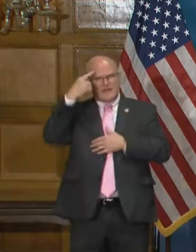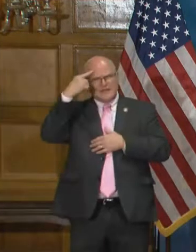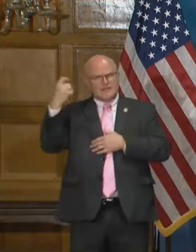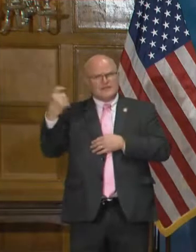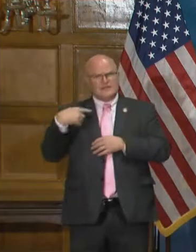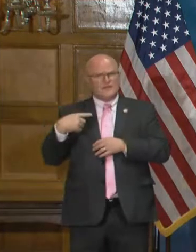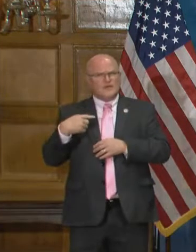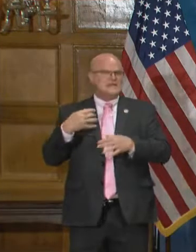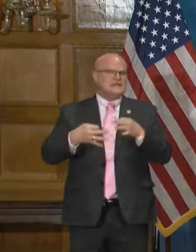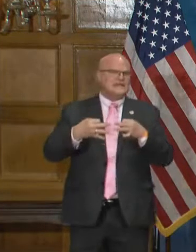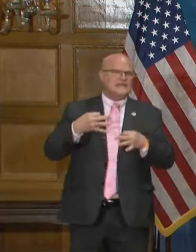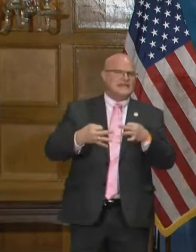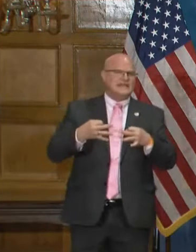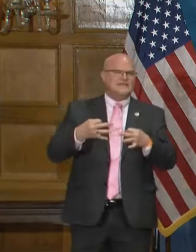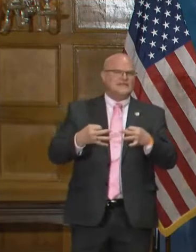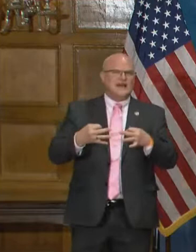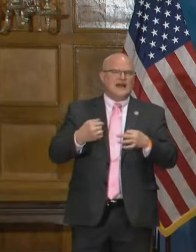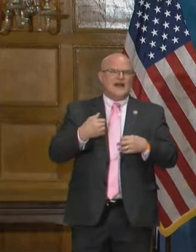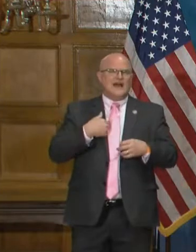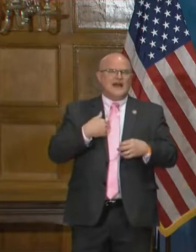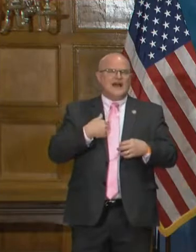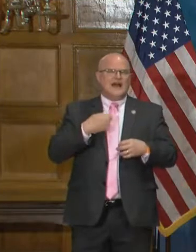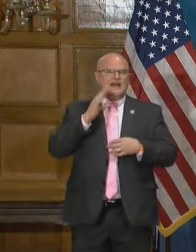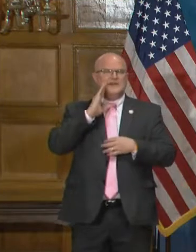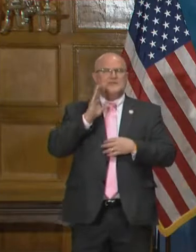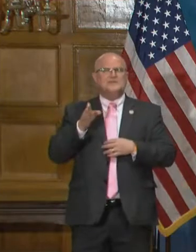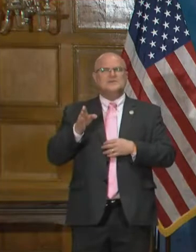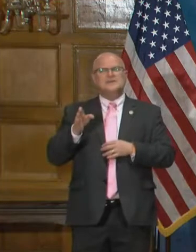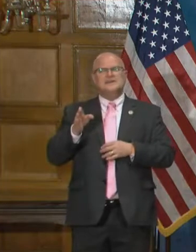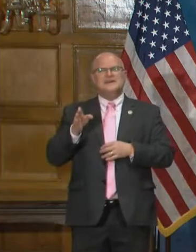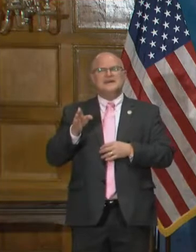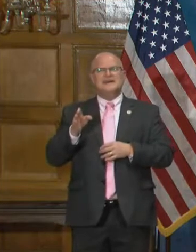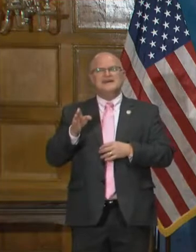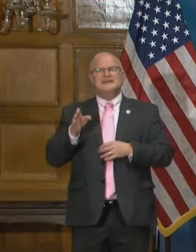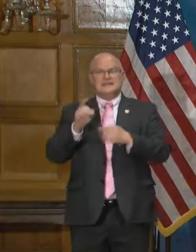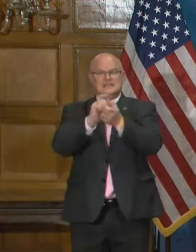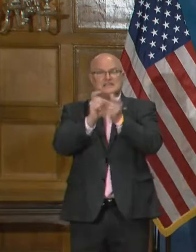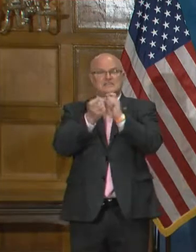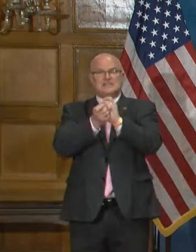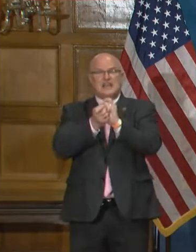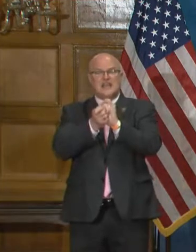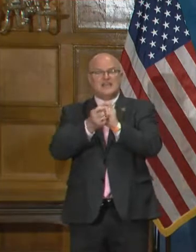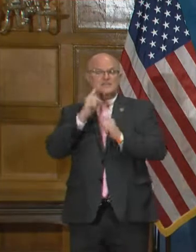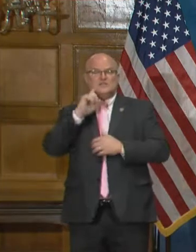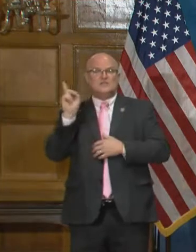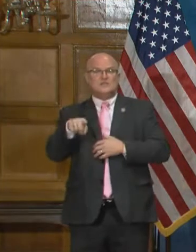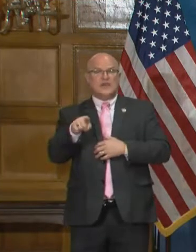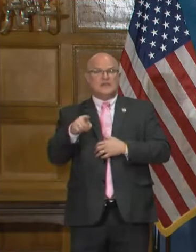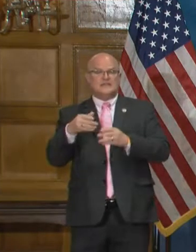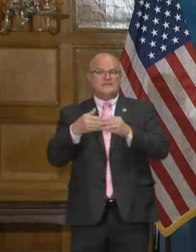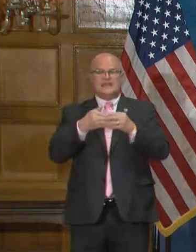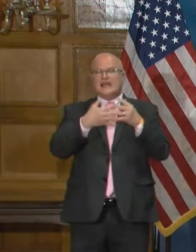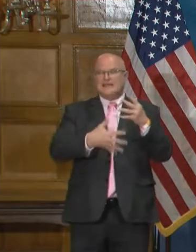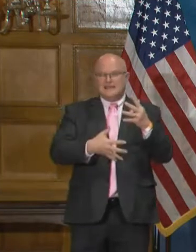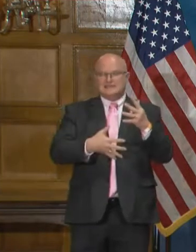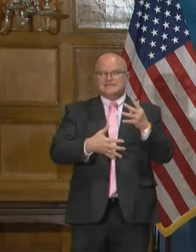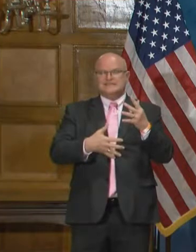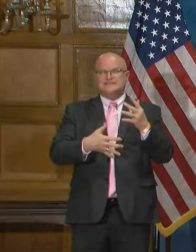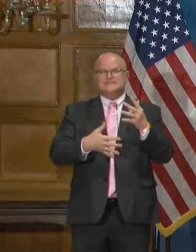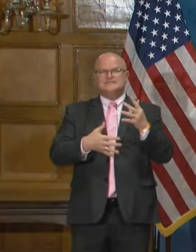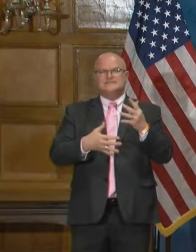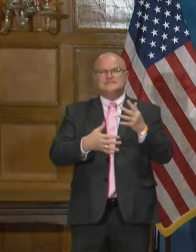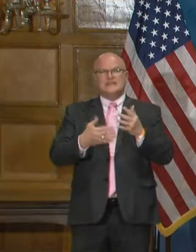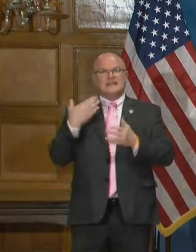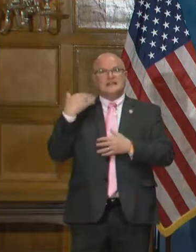the question as whether, uh, if I would have, uh, changed the directives to guidelines, uh,